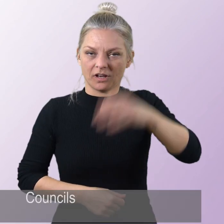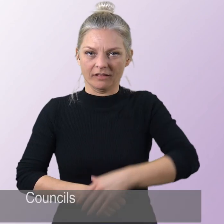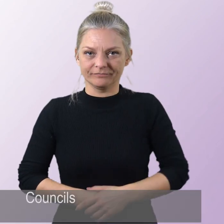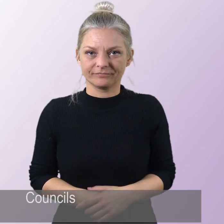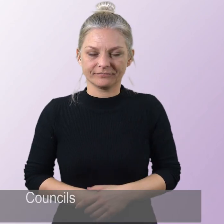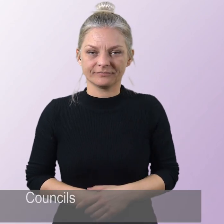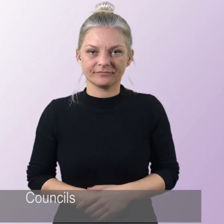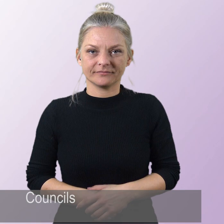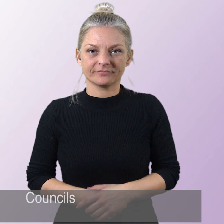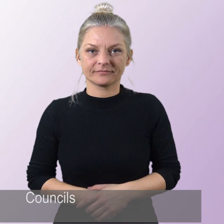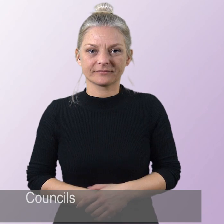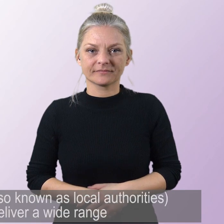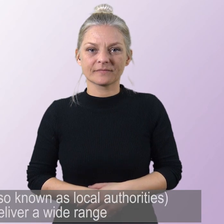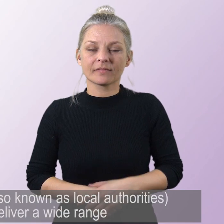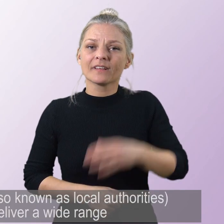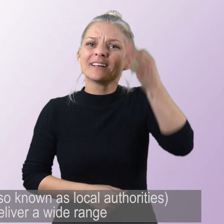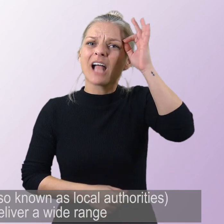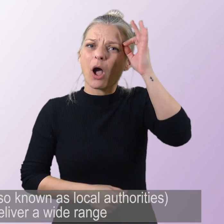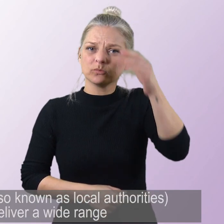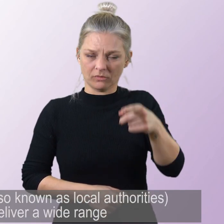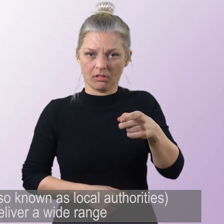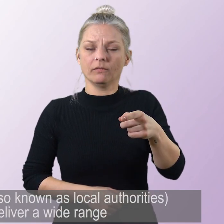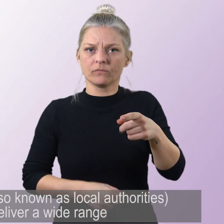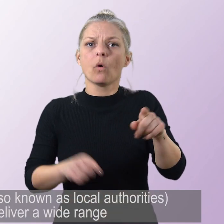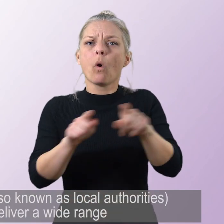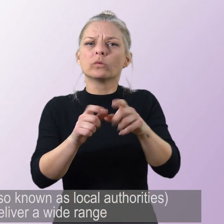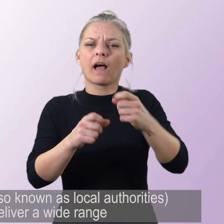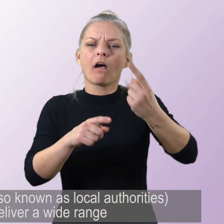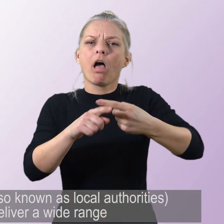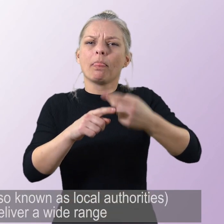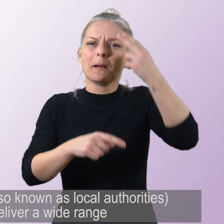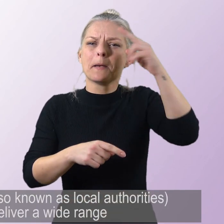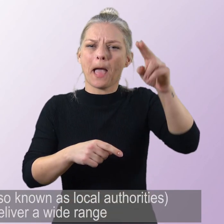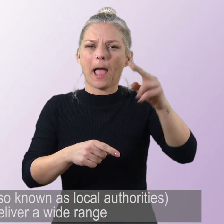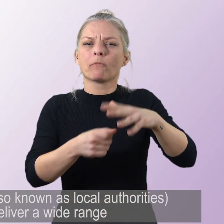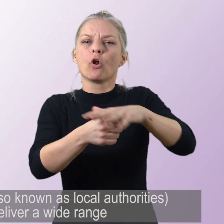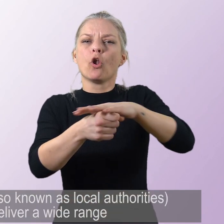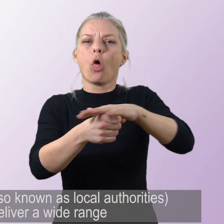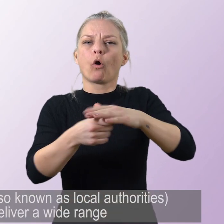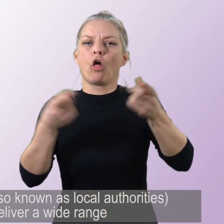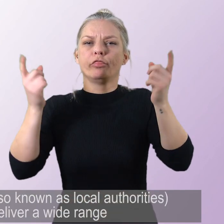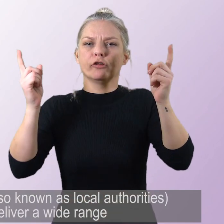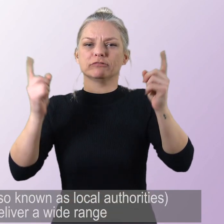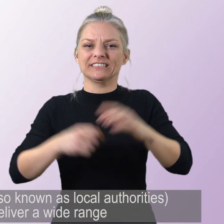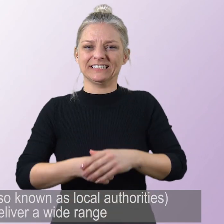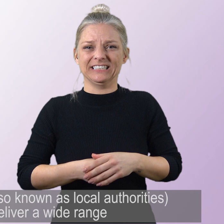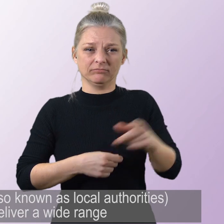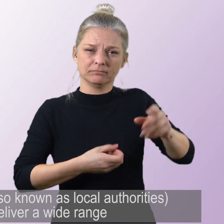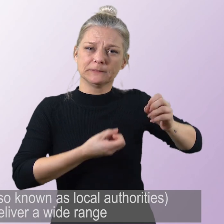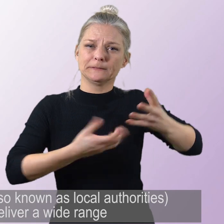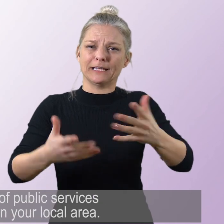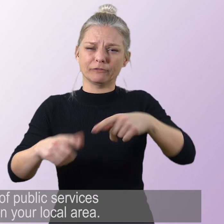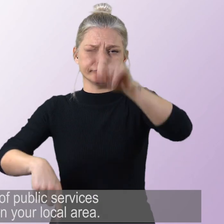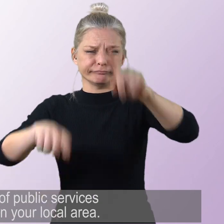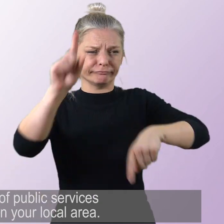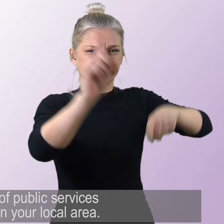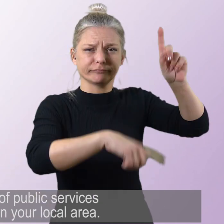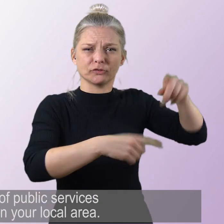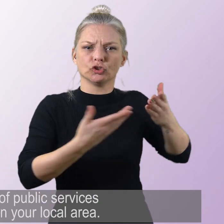Councils Councils, also known as local authorities, deliver a wide range of public services in your